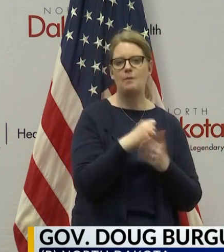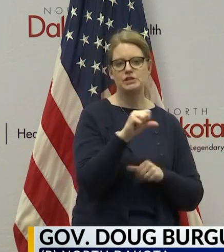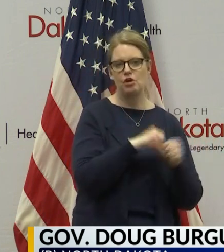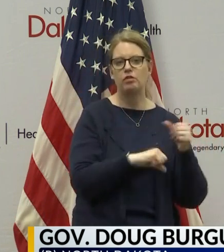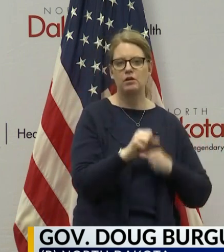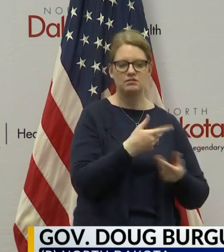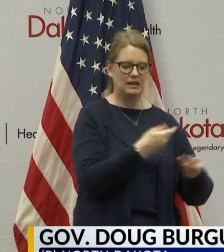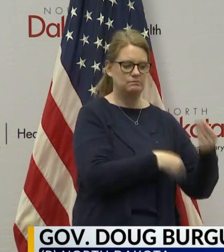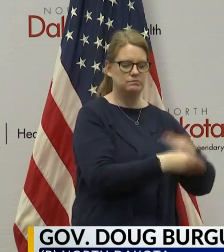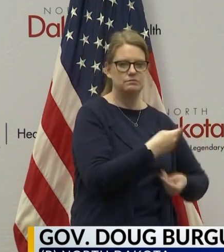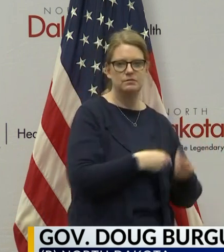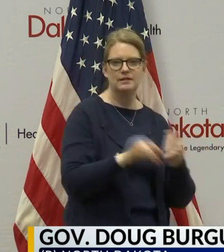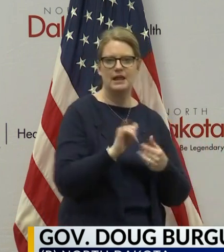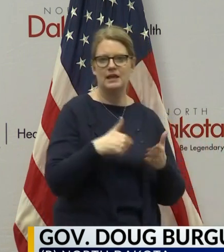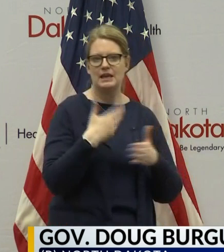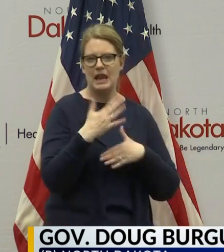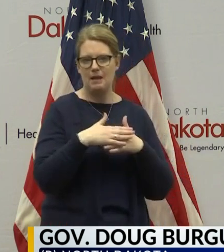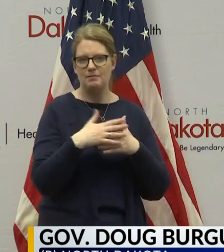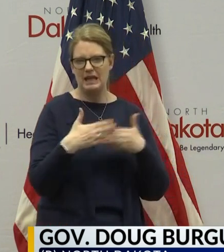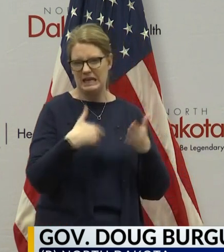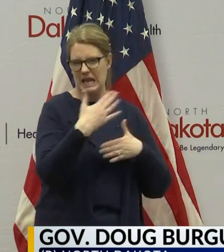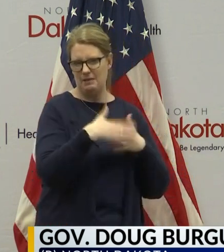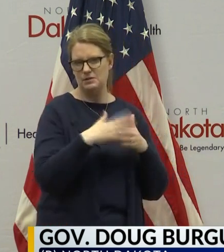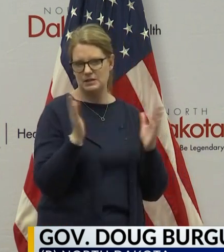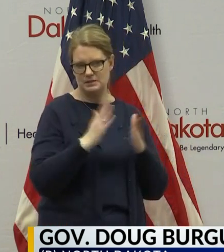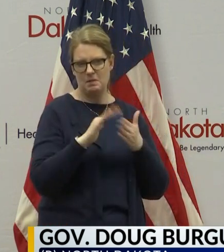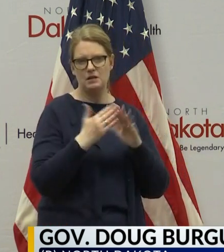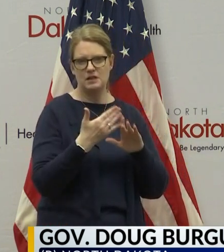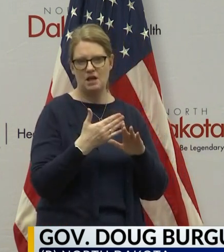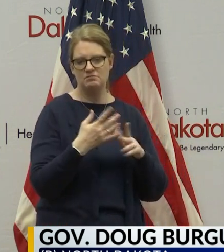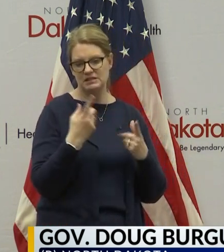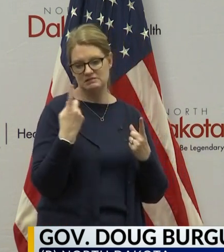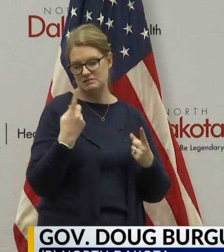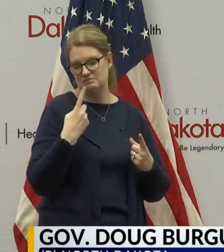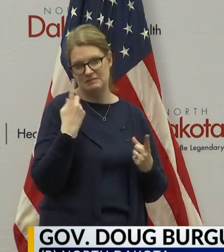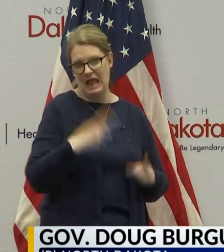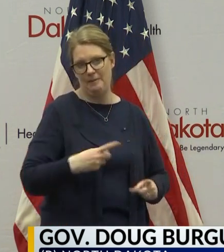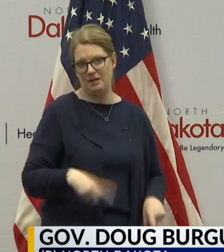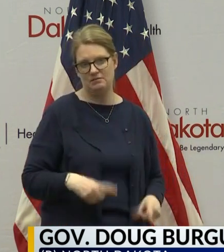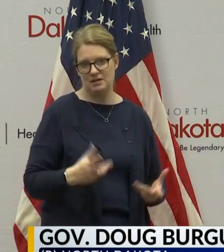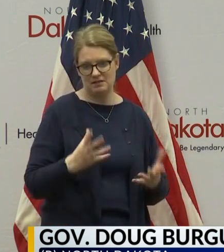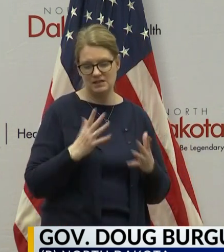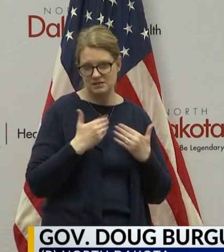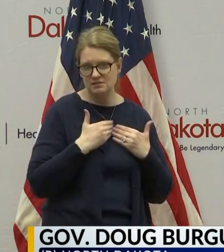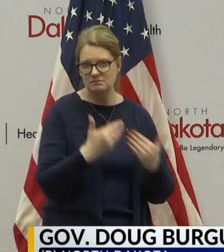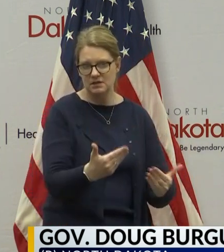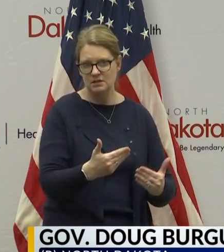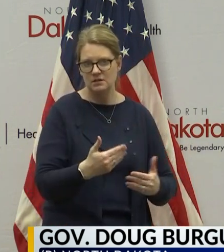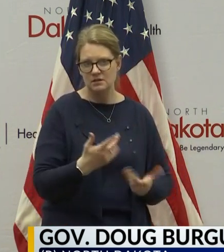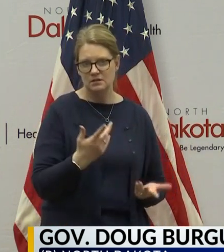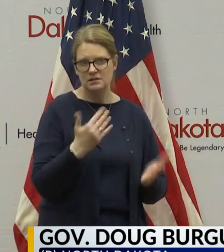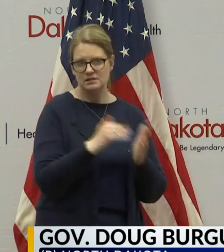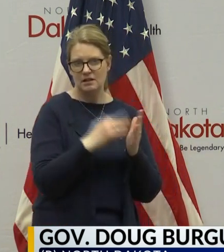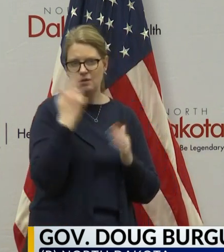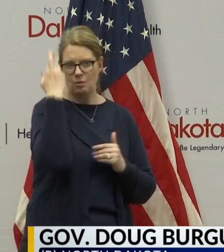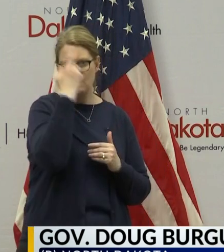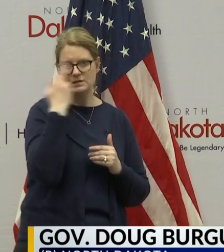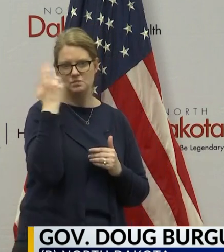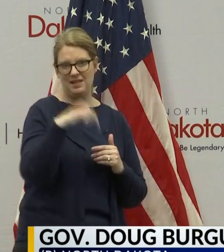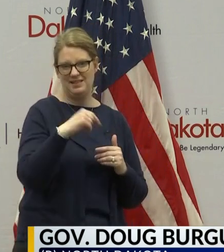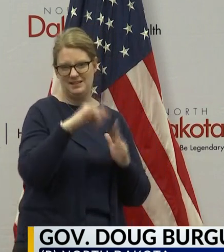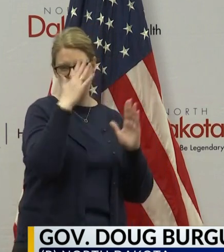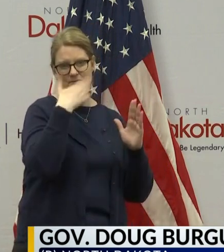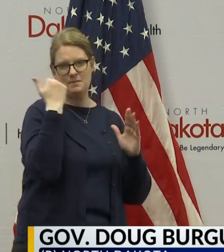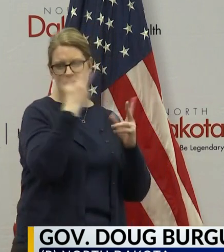like neighbors in a small town did. And I think it's already happening and we'll continue to see that happening. And I think it's one another reason why it's great to be in this part of the world.